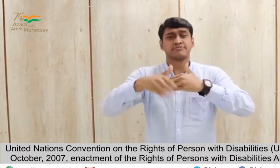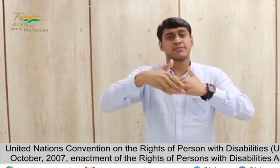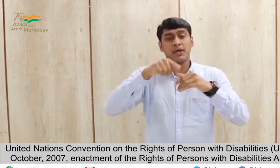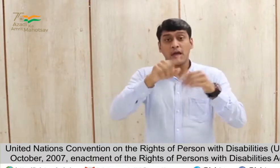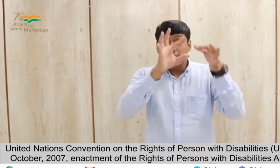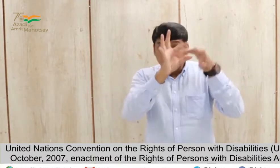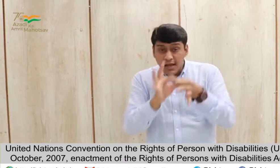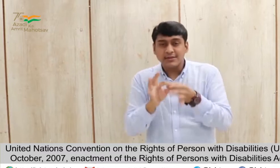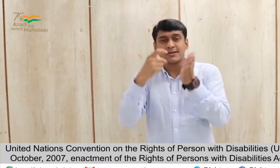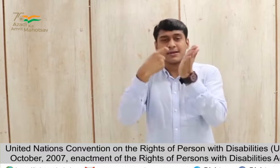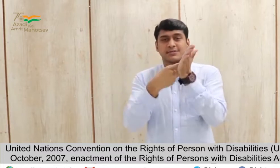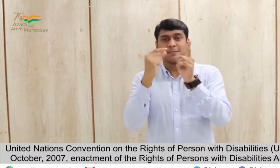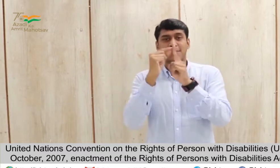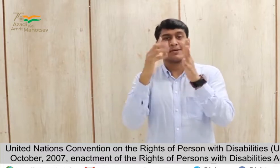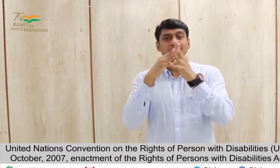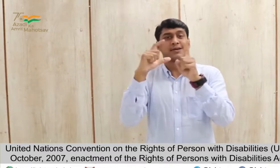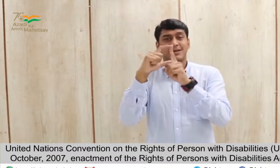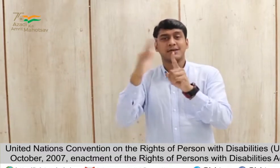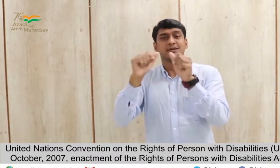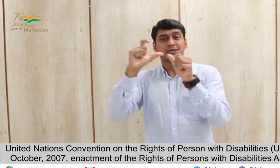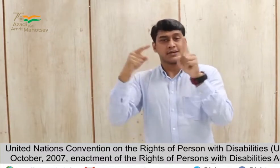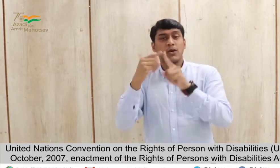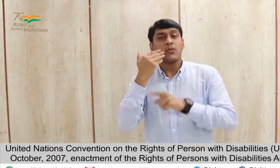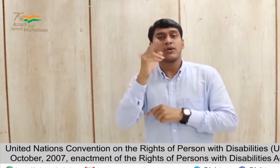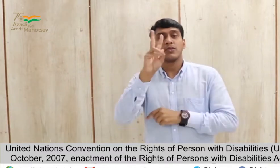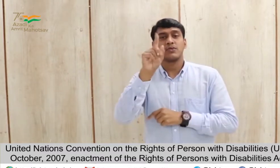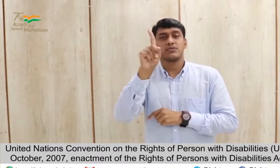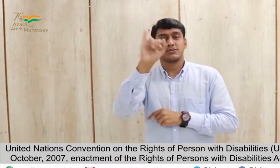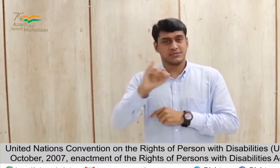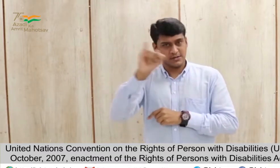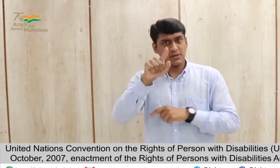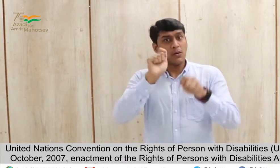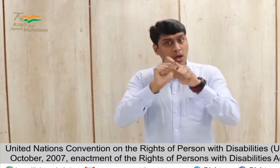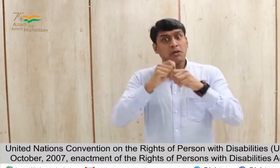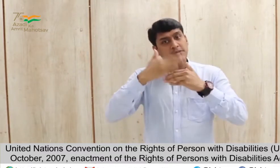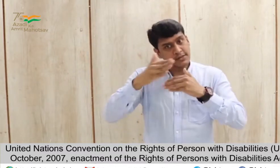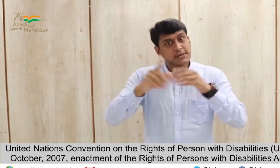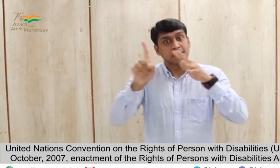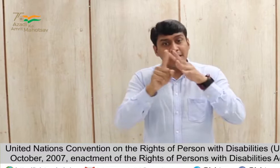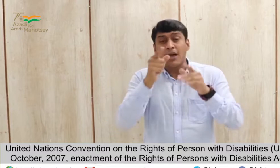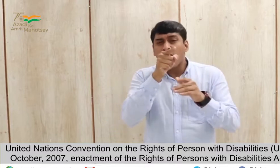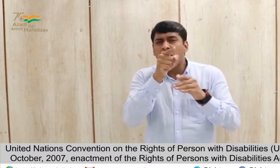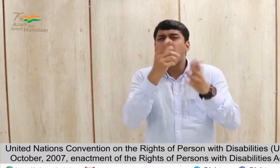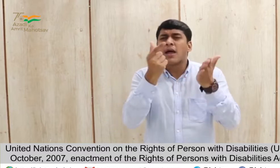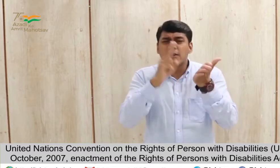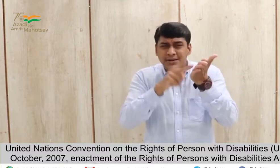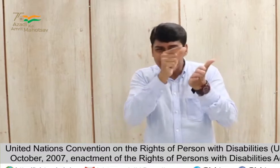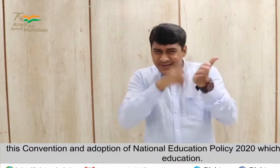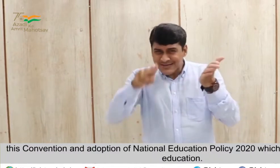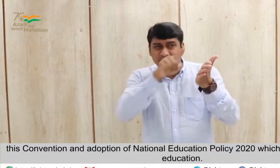enactment of the Rights of Persons with Disabilities Act 2016 in line with this